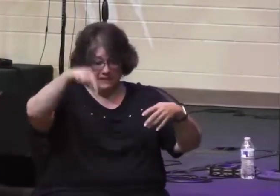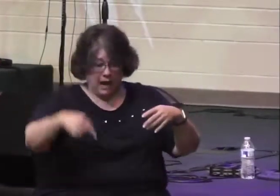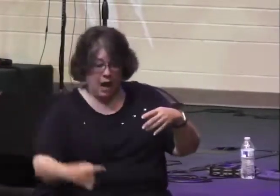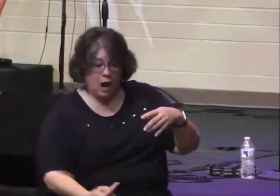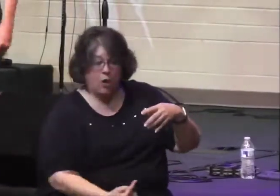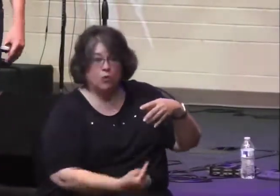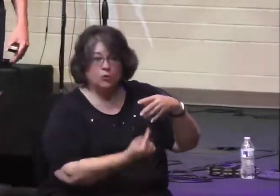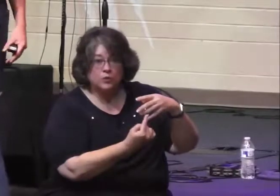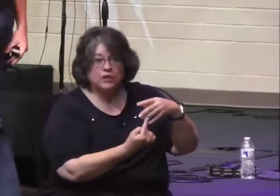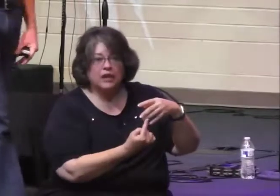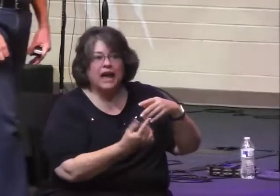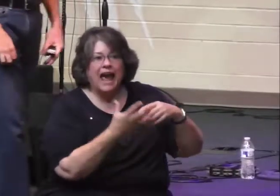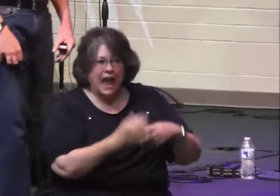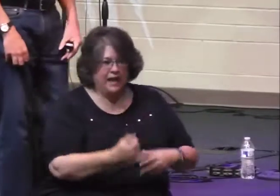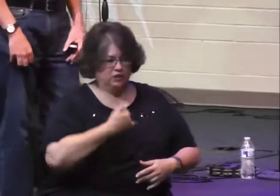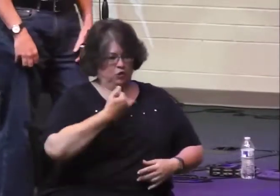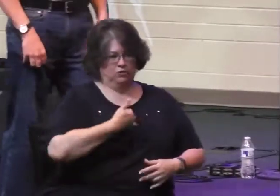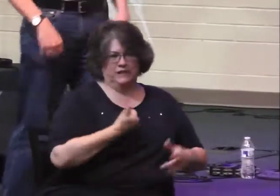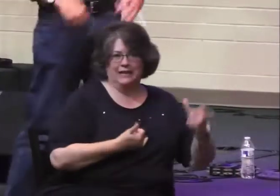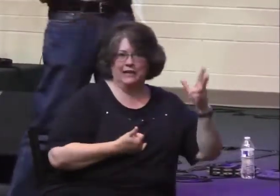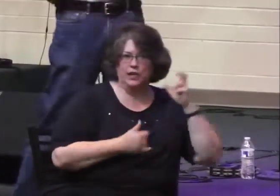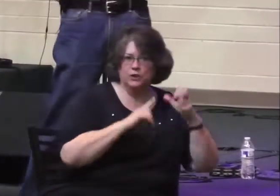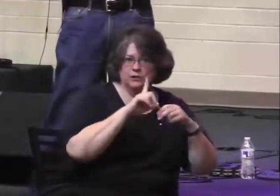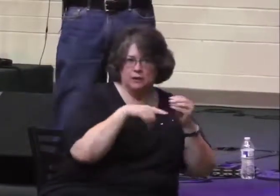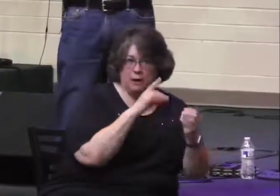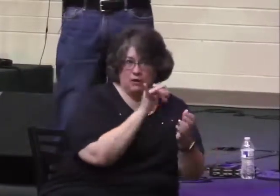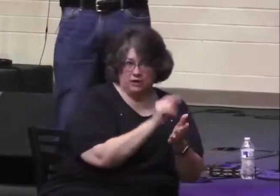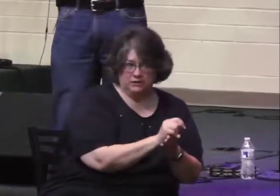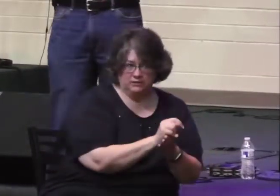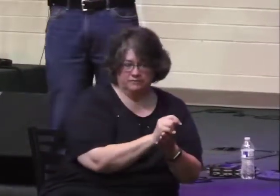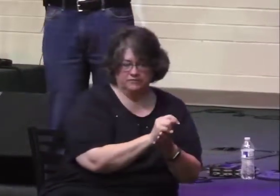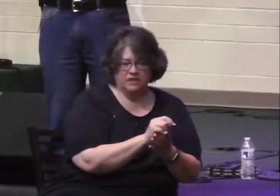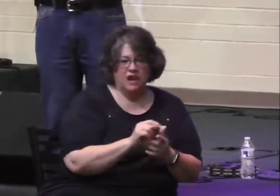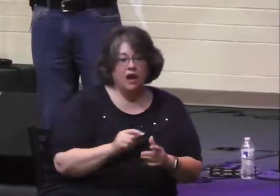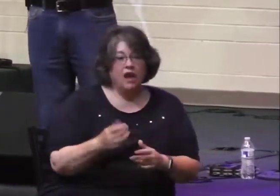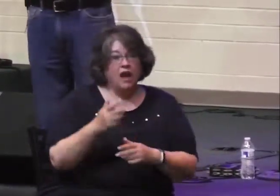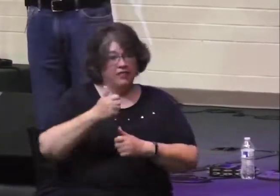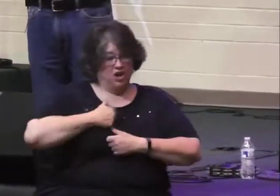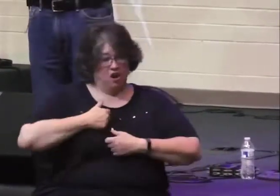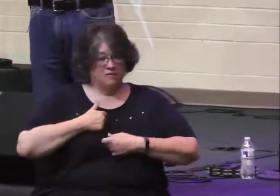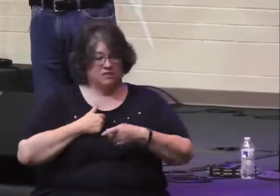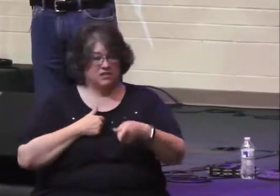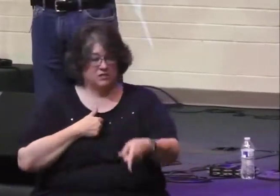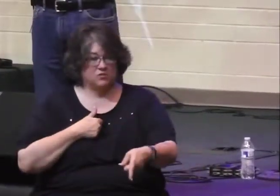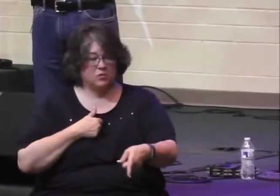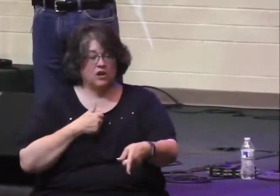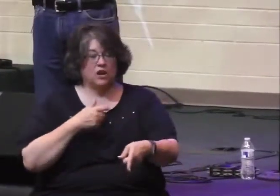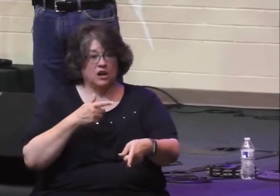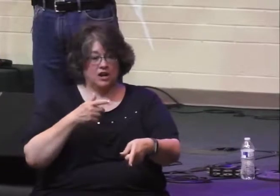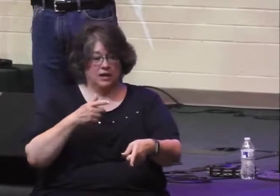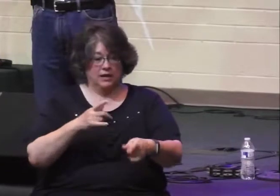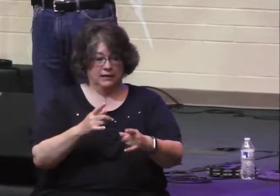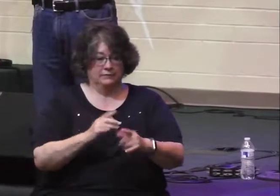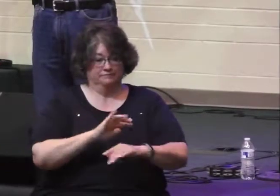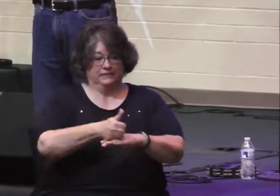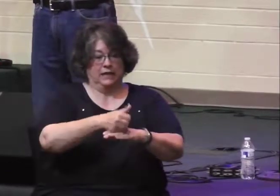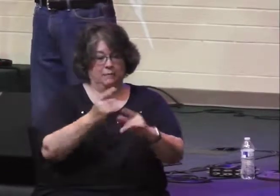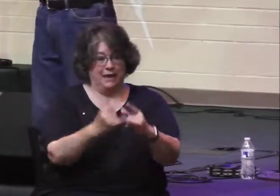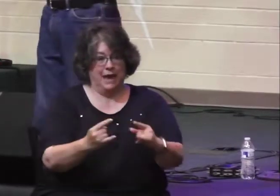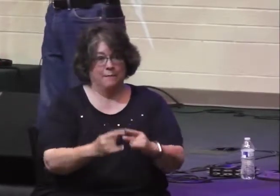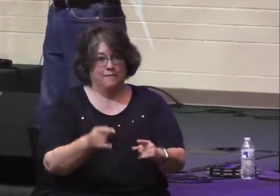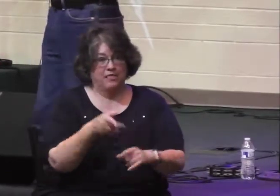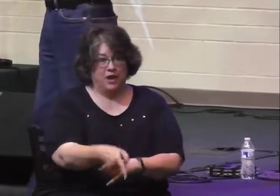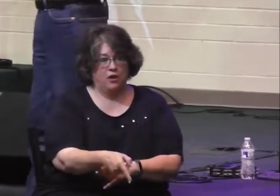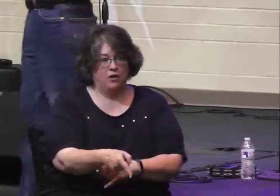south. They're inside Judah. They're camped at this place, which is known as in Gedi today.